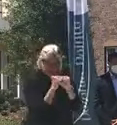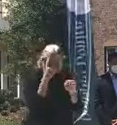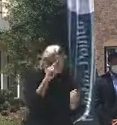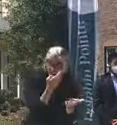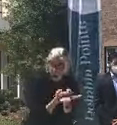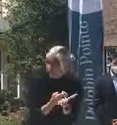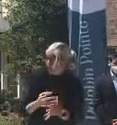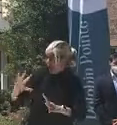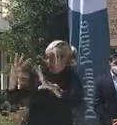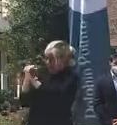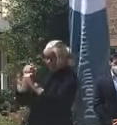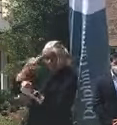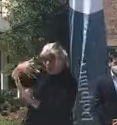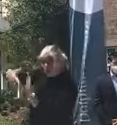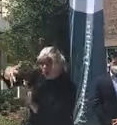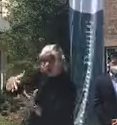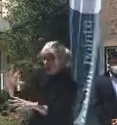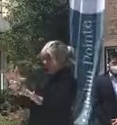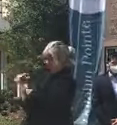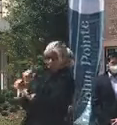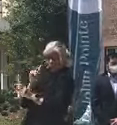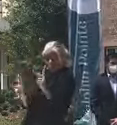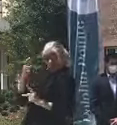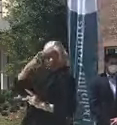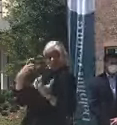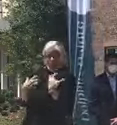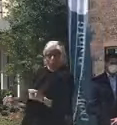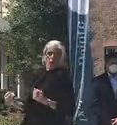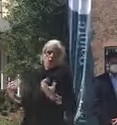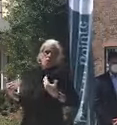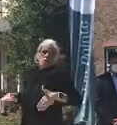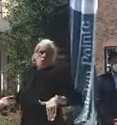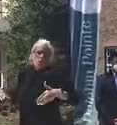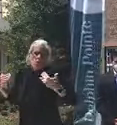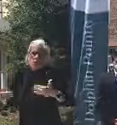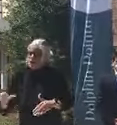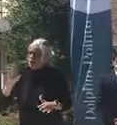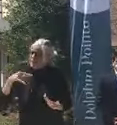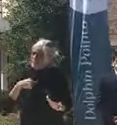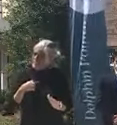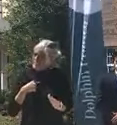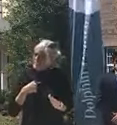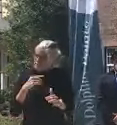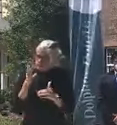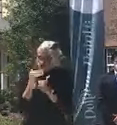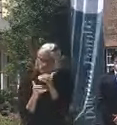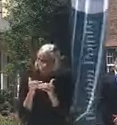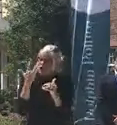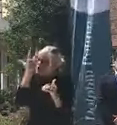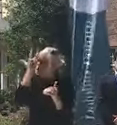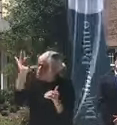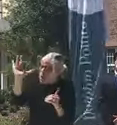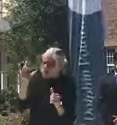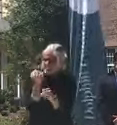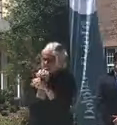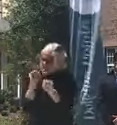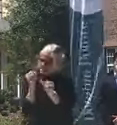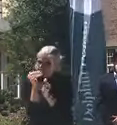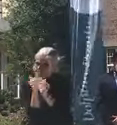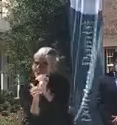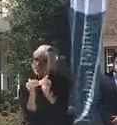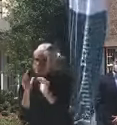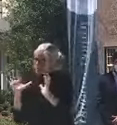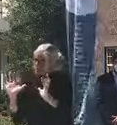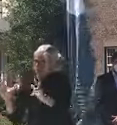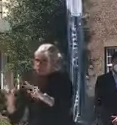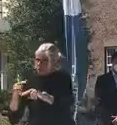of public health. And so we're going in a smart, safe, and step-by-step way to get back. And I think that's the only appropriate way to do